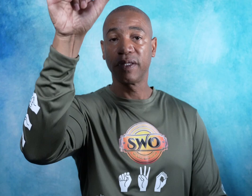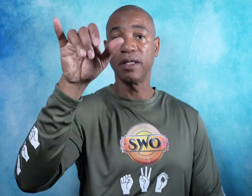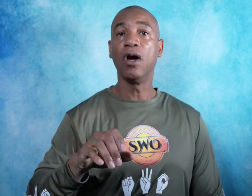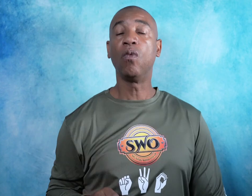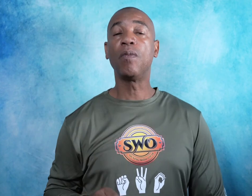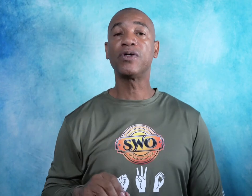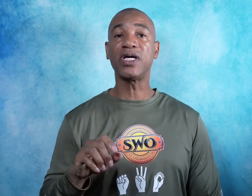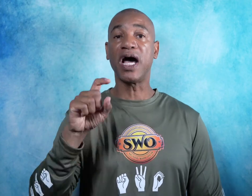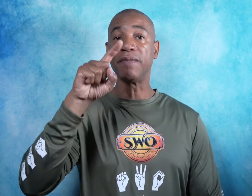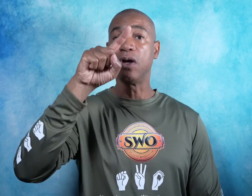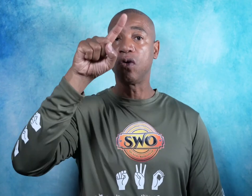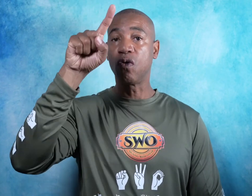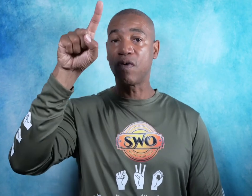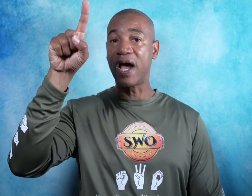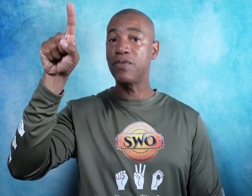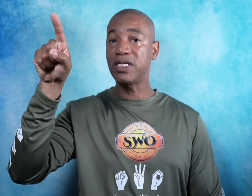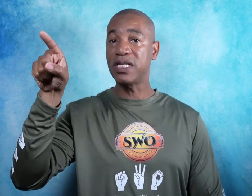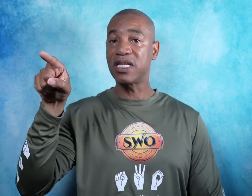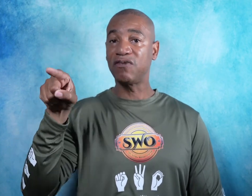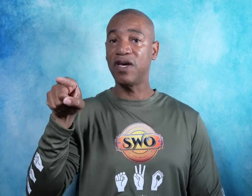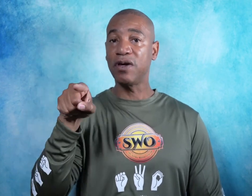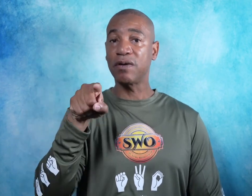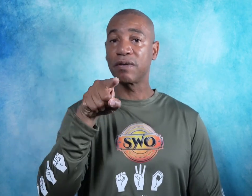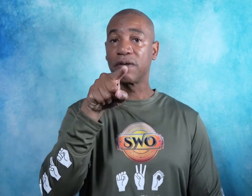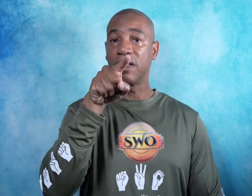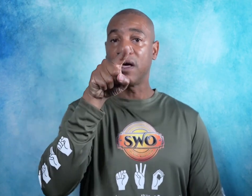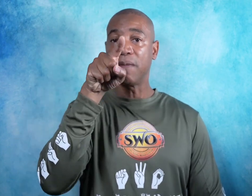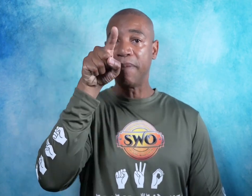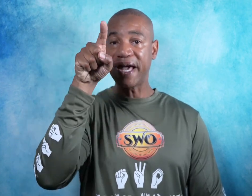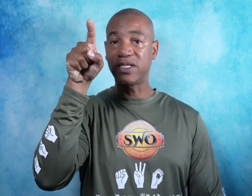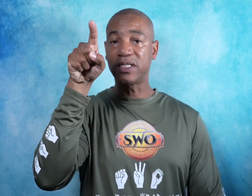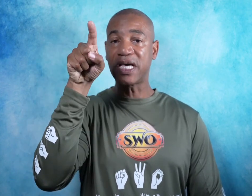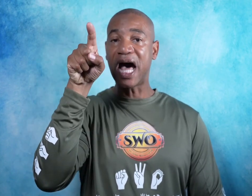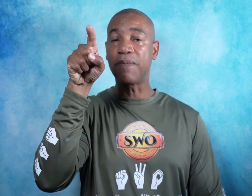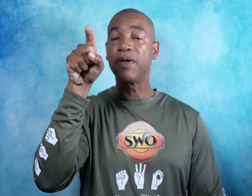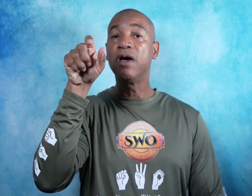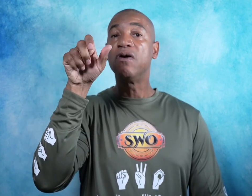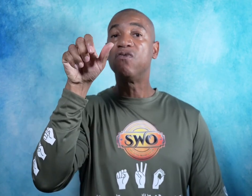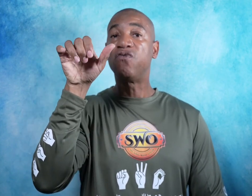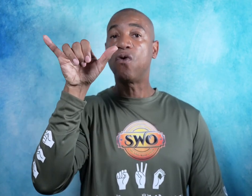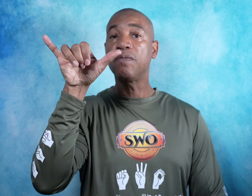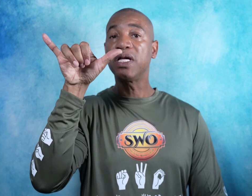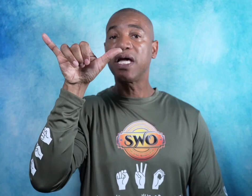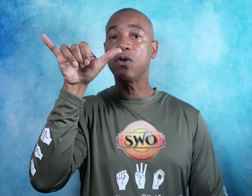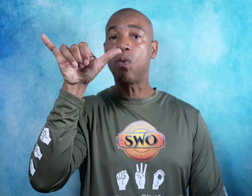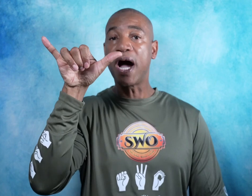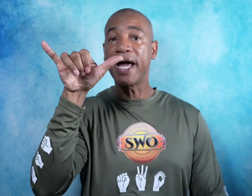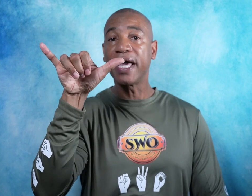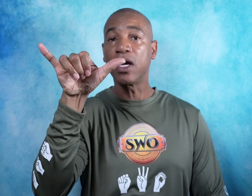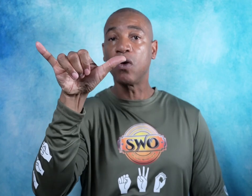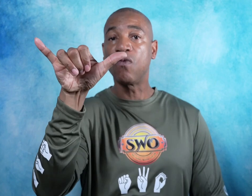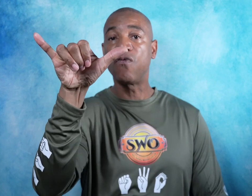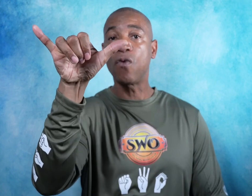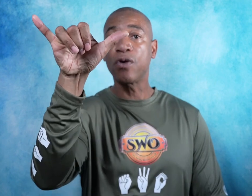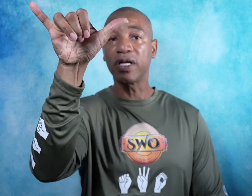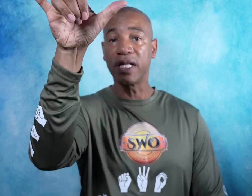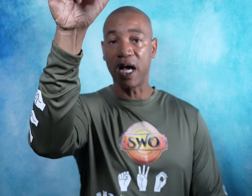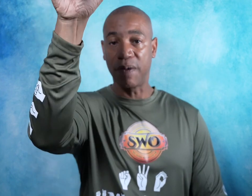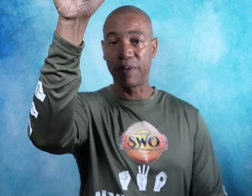One more time. Go around with the index finger, back to the top, form the letter Y, go forward and up.